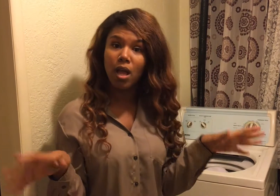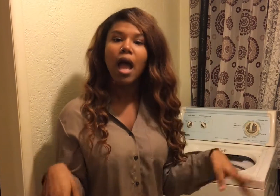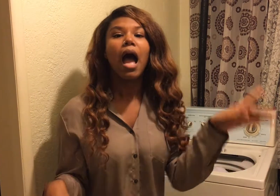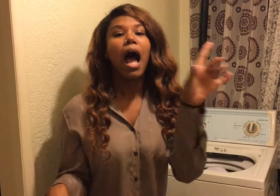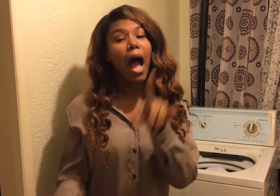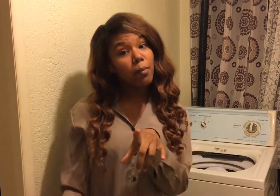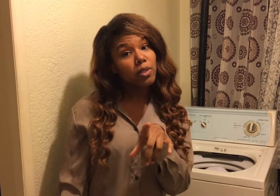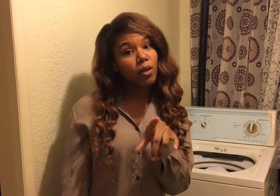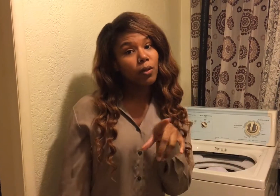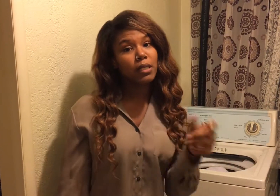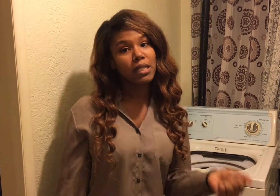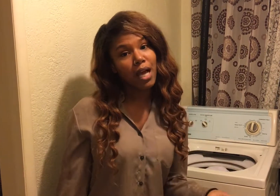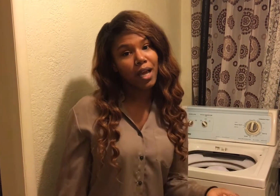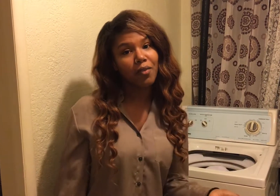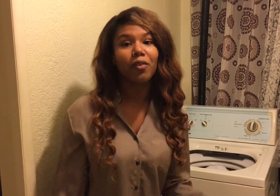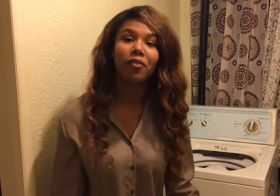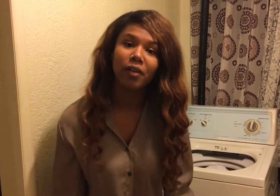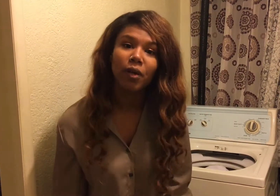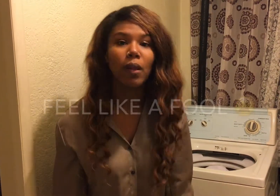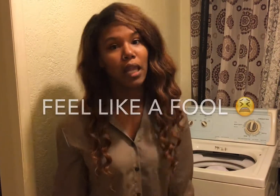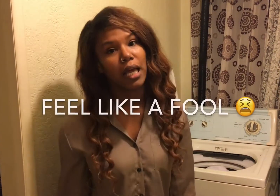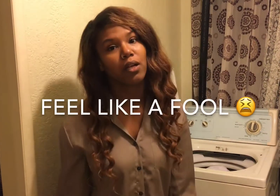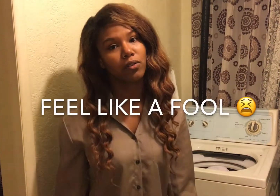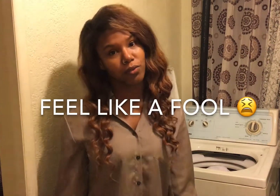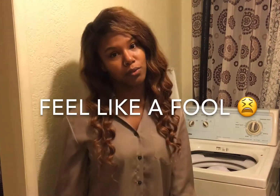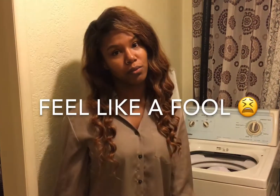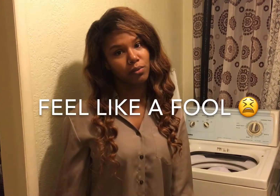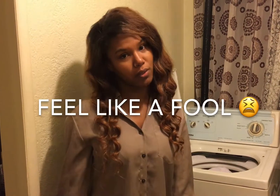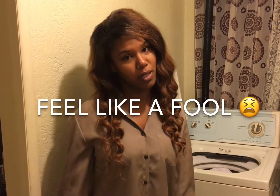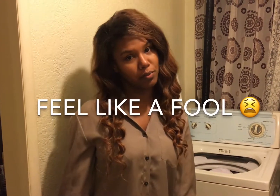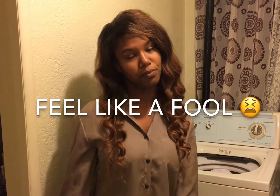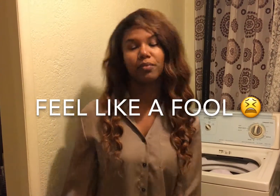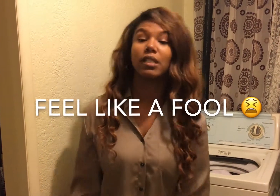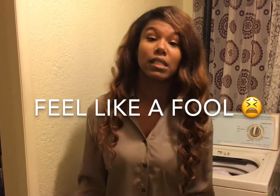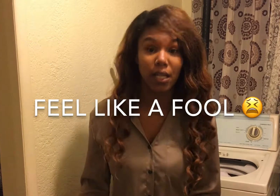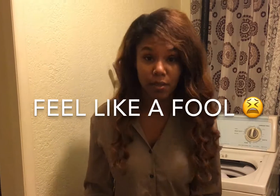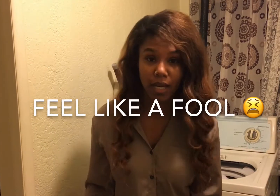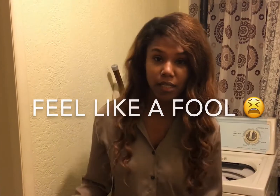well I'm gonna show you the sign for feel like a fool okay this is how you sign